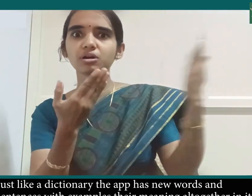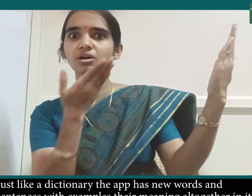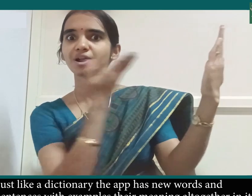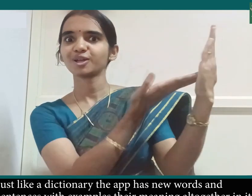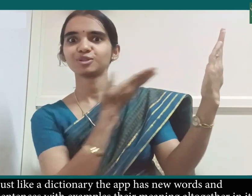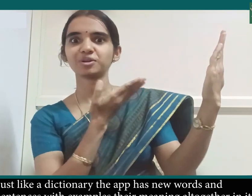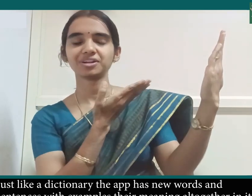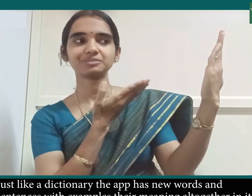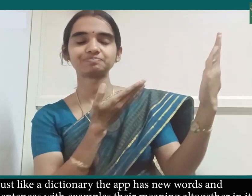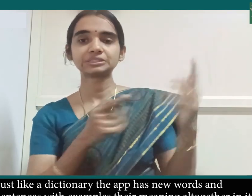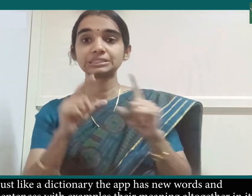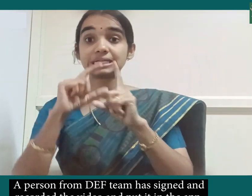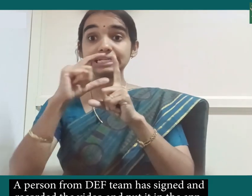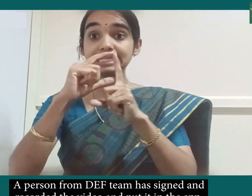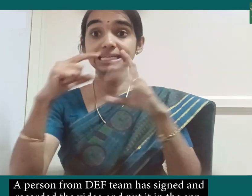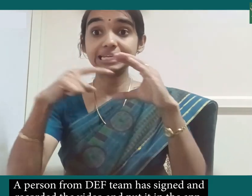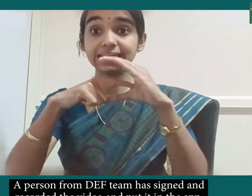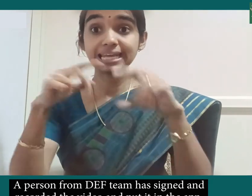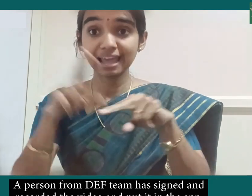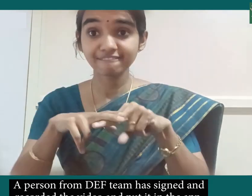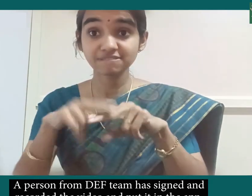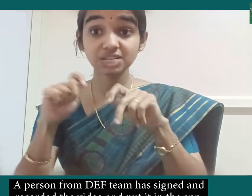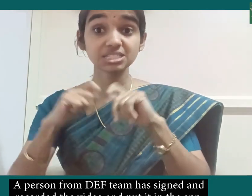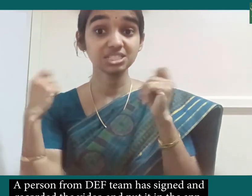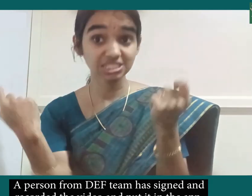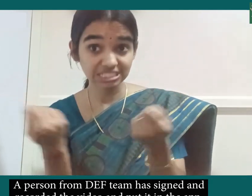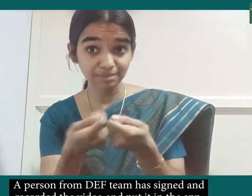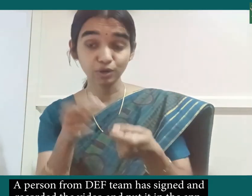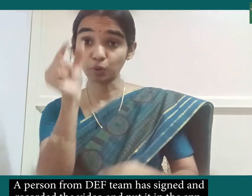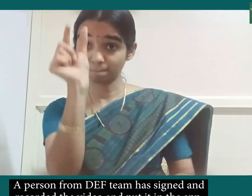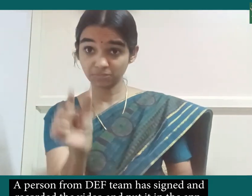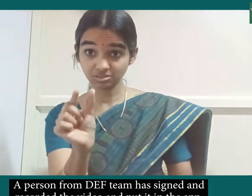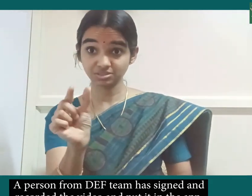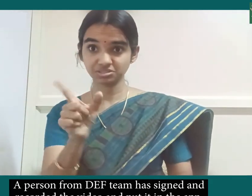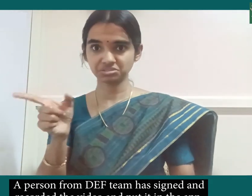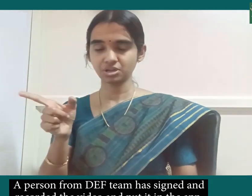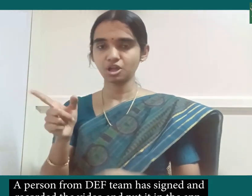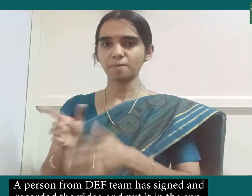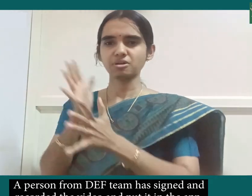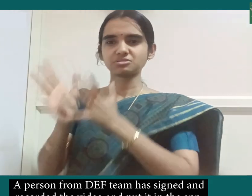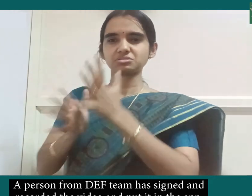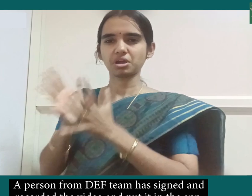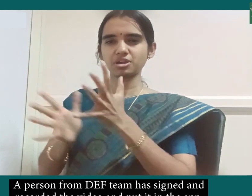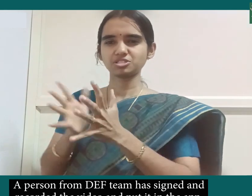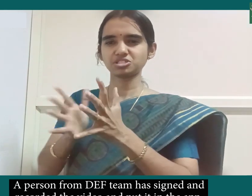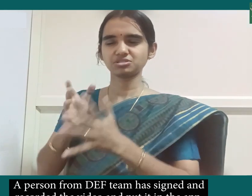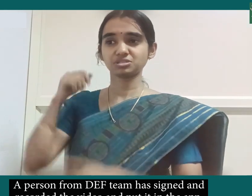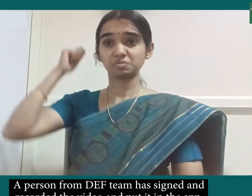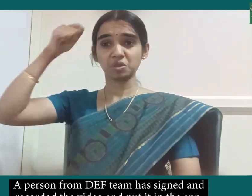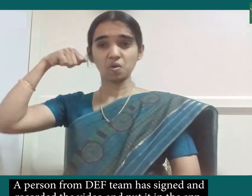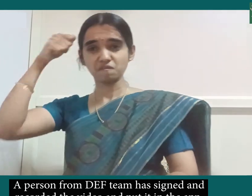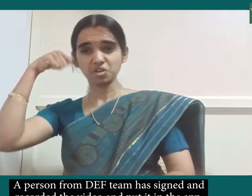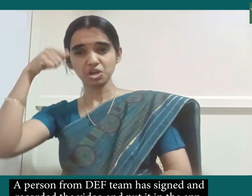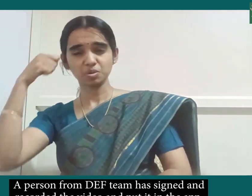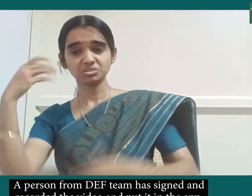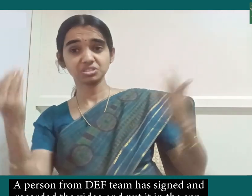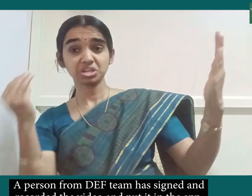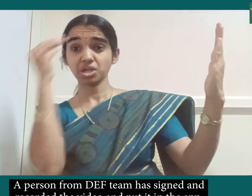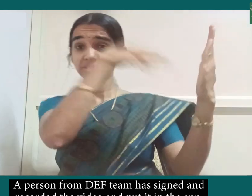a person from the DEF team has signed and recorded the video and put it in the